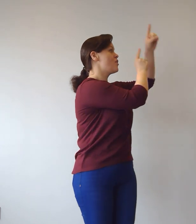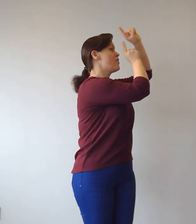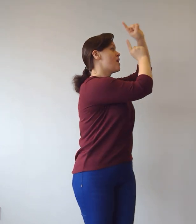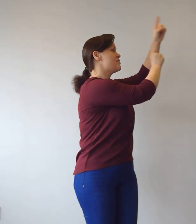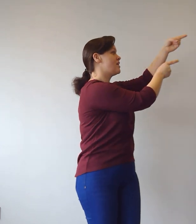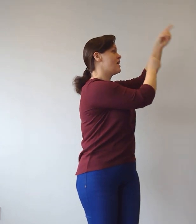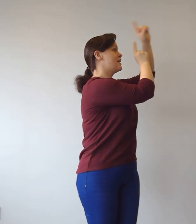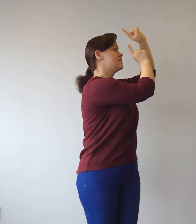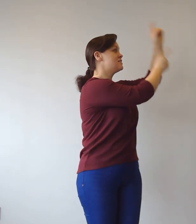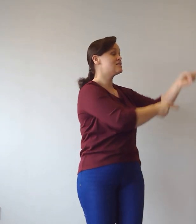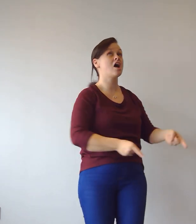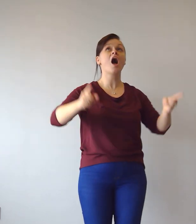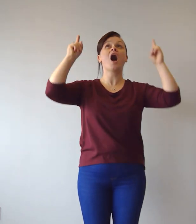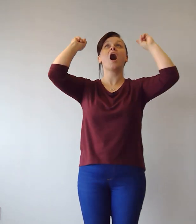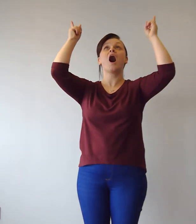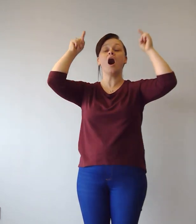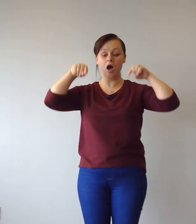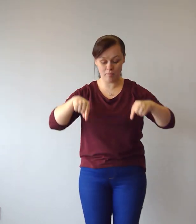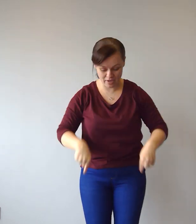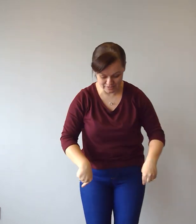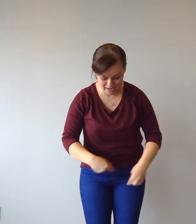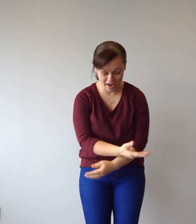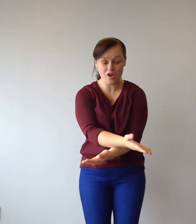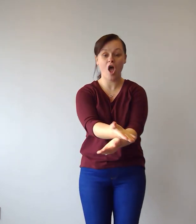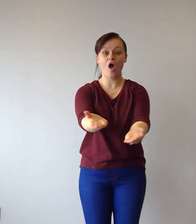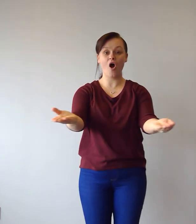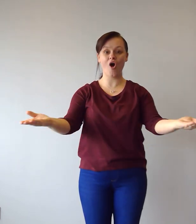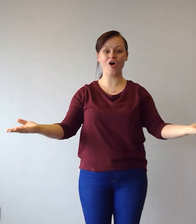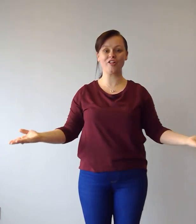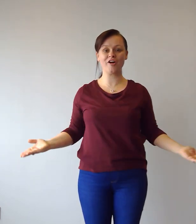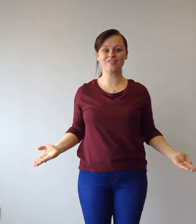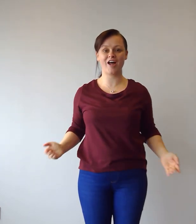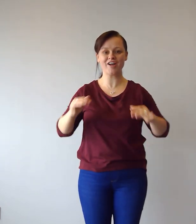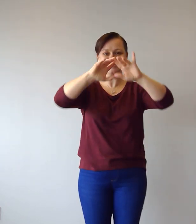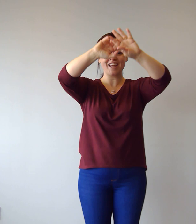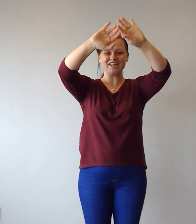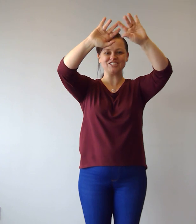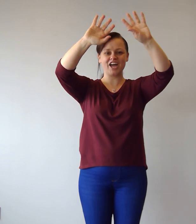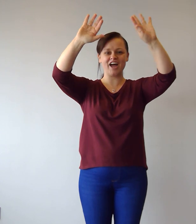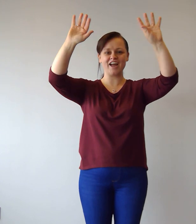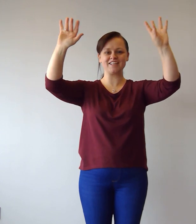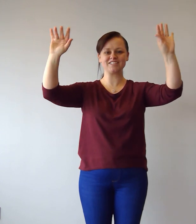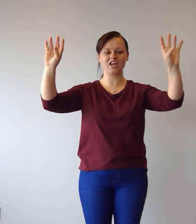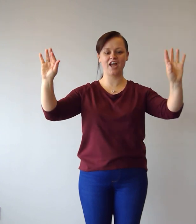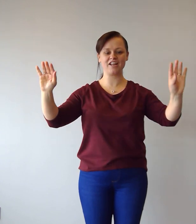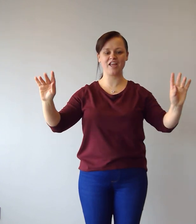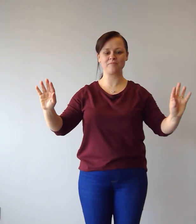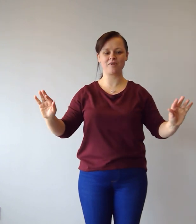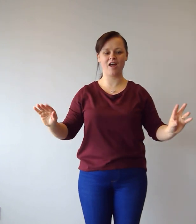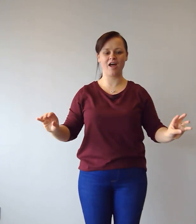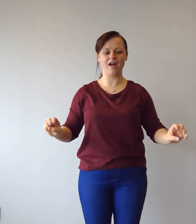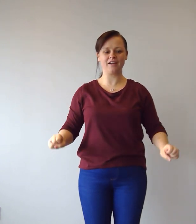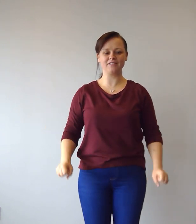the right, up and all around, shining, shining bright.